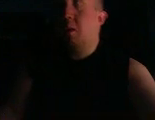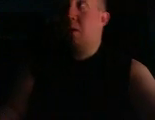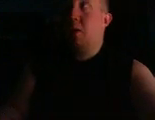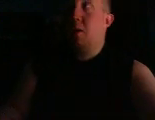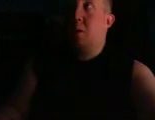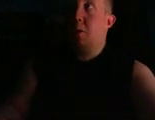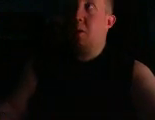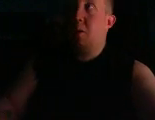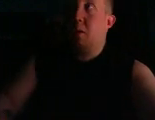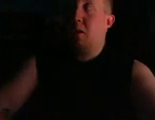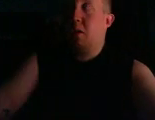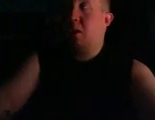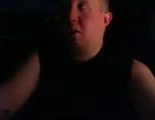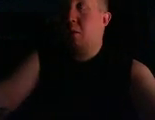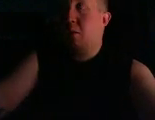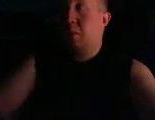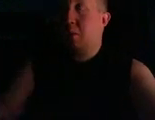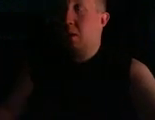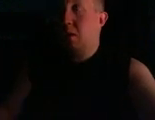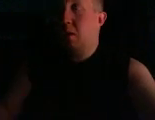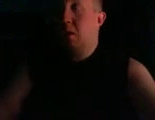always bring us back.